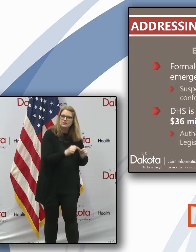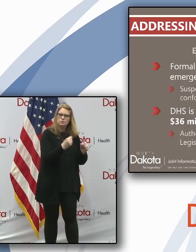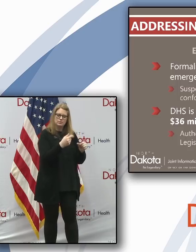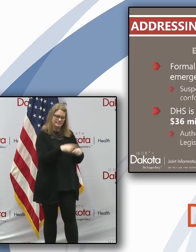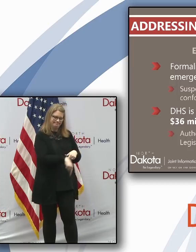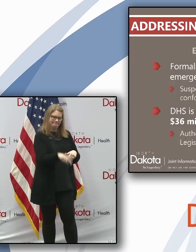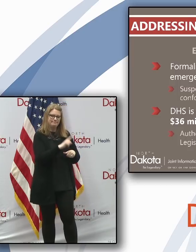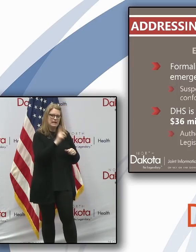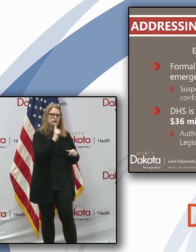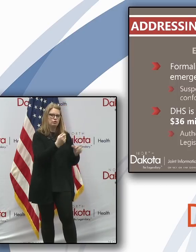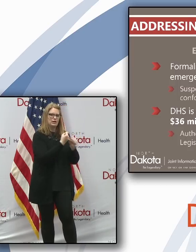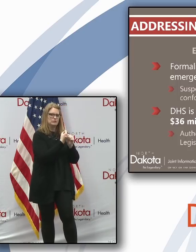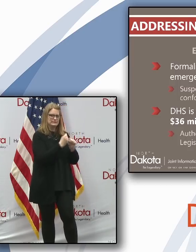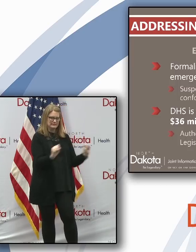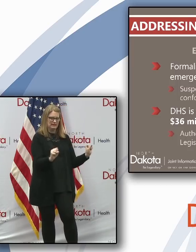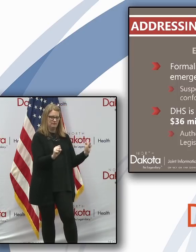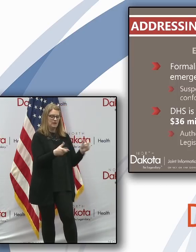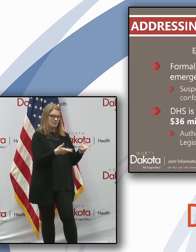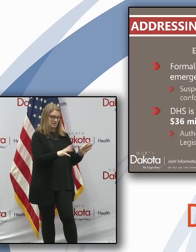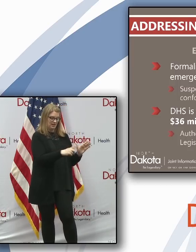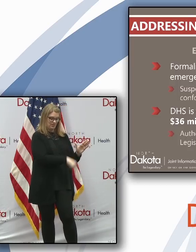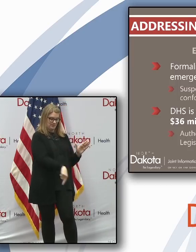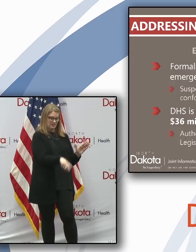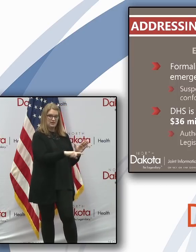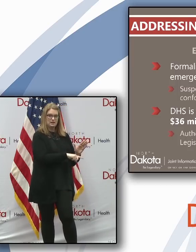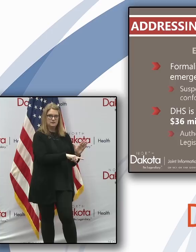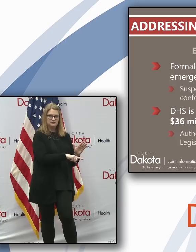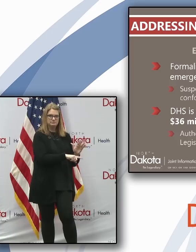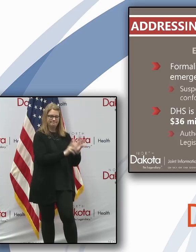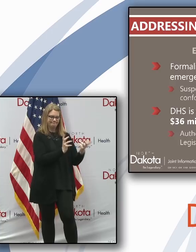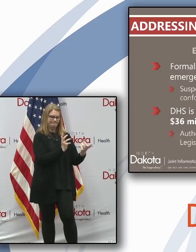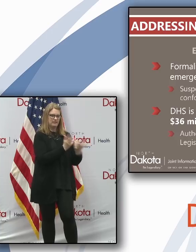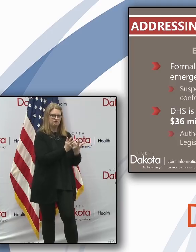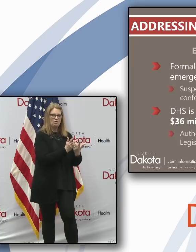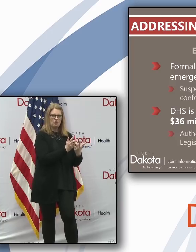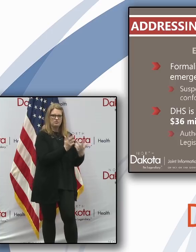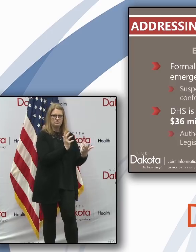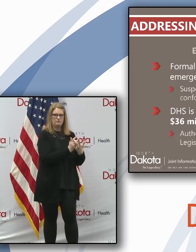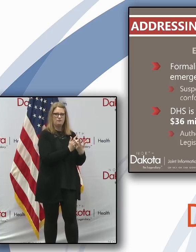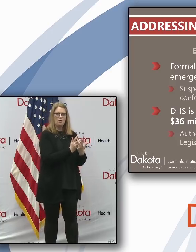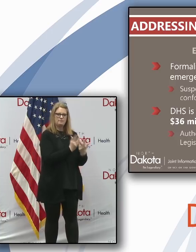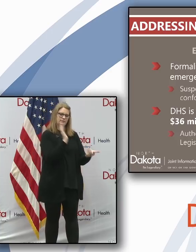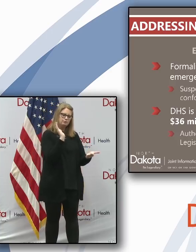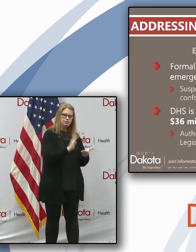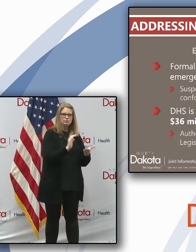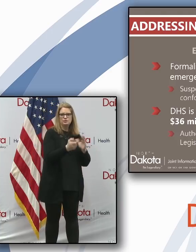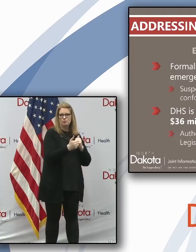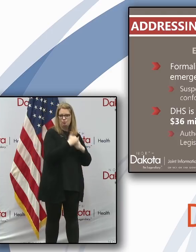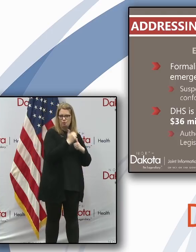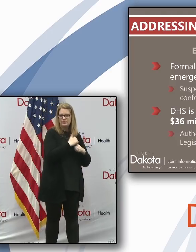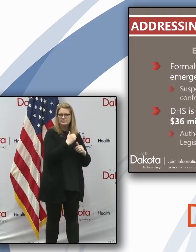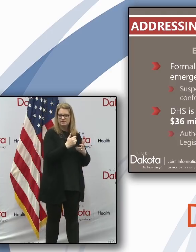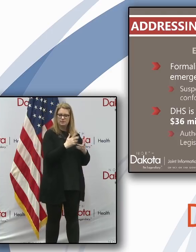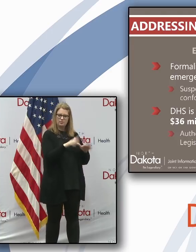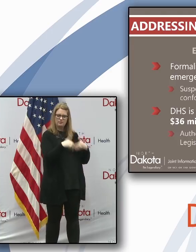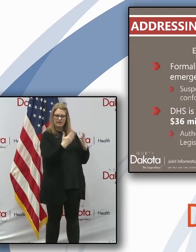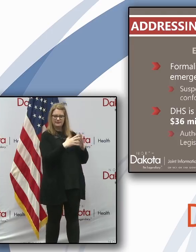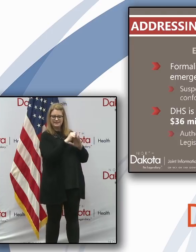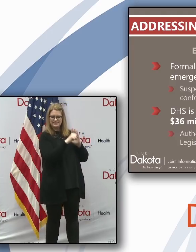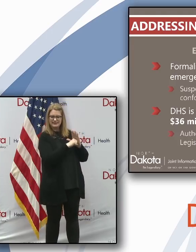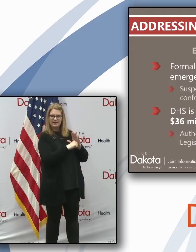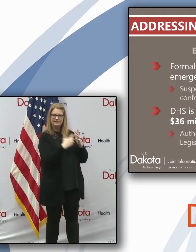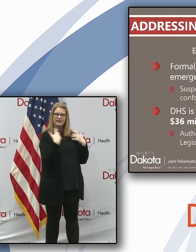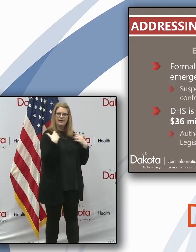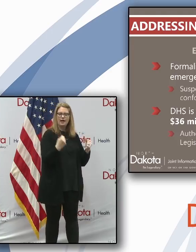allow, uh, these organizations to conform with the mitigation measures, uh, issued by the CDC and our state health department.